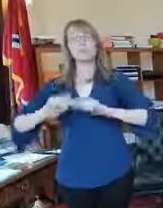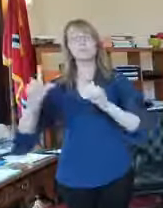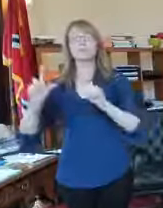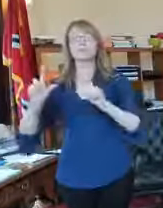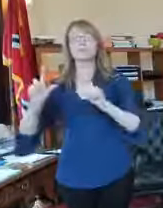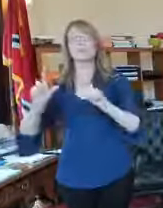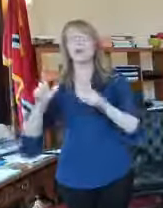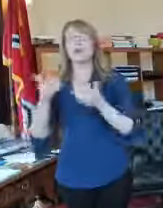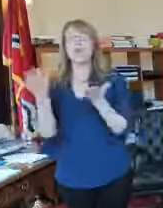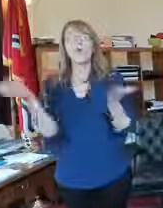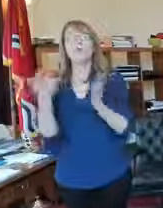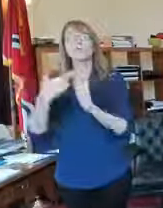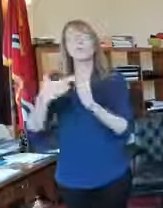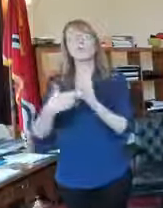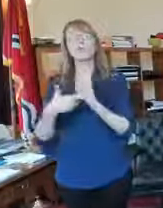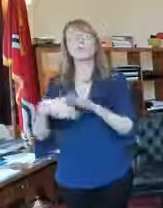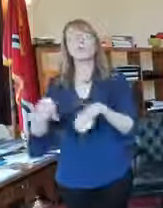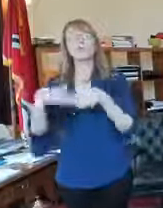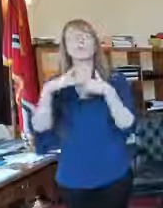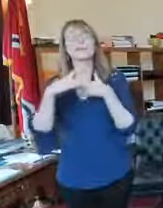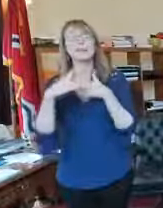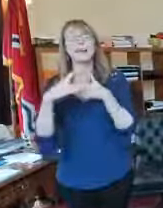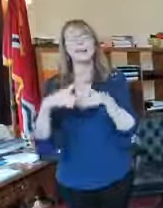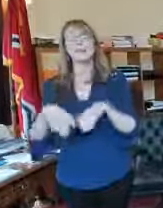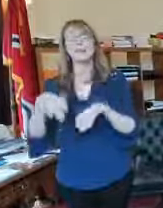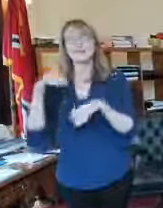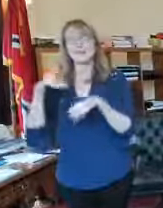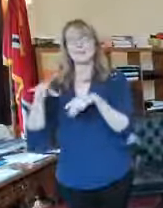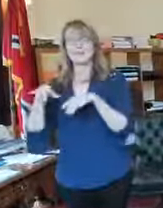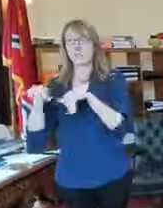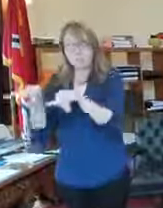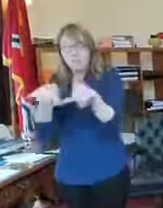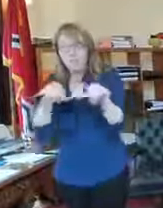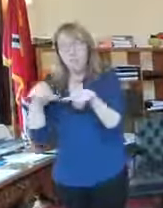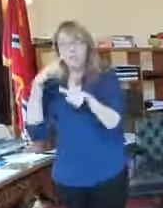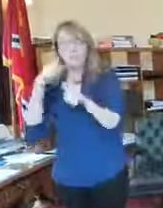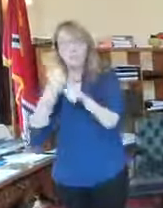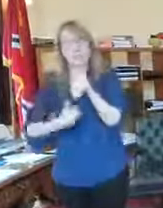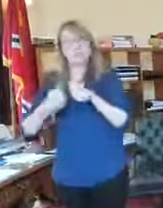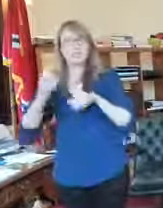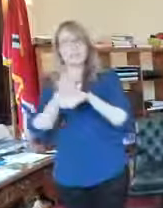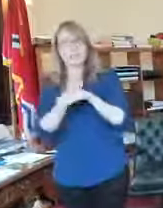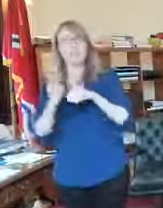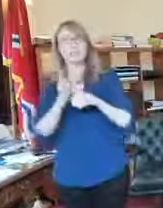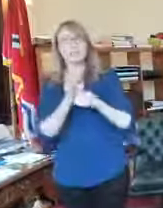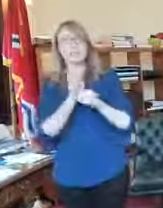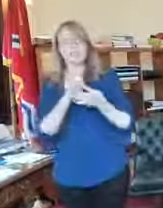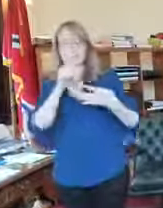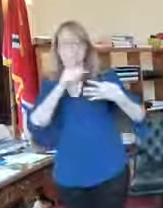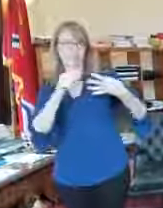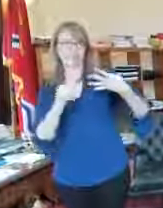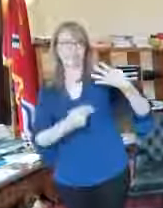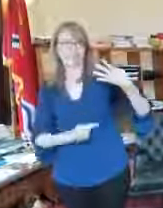guidance for in each industry sector so